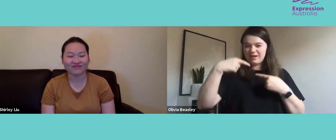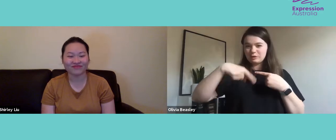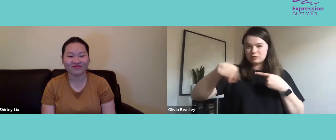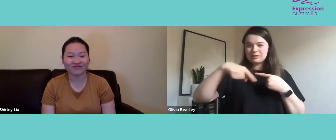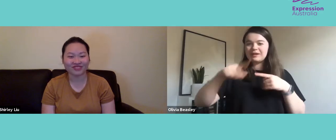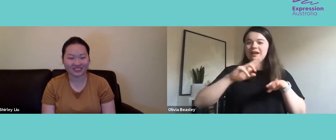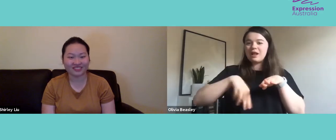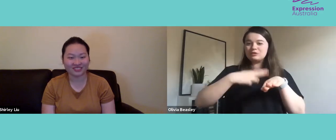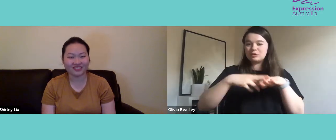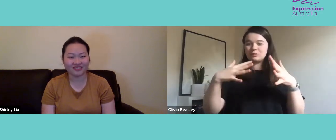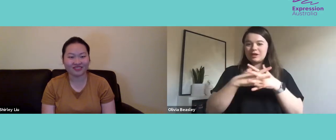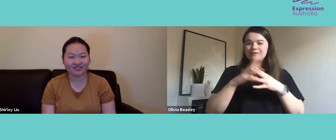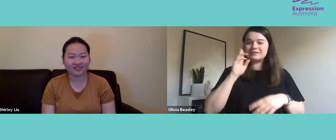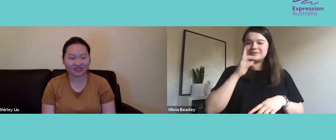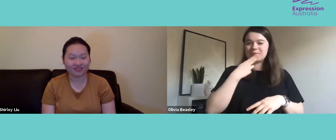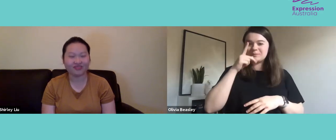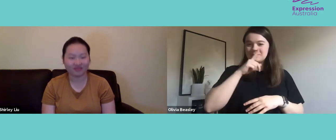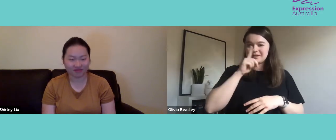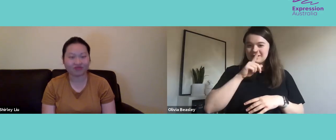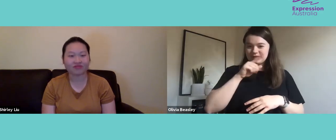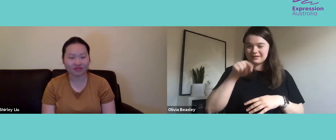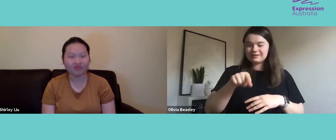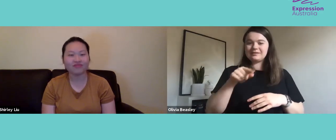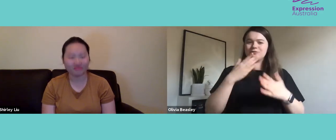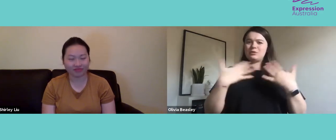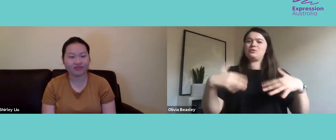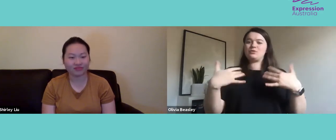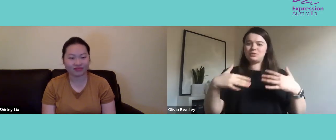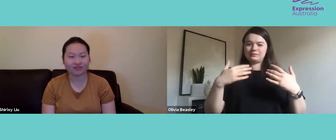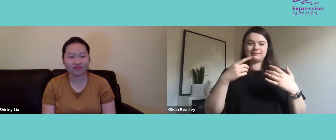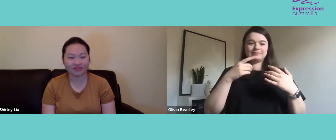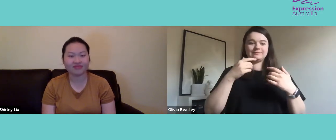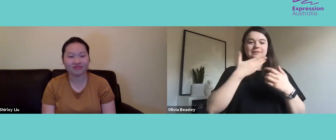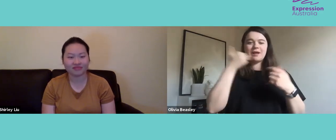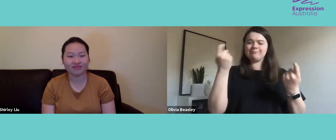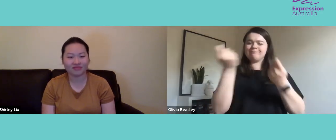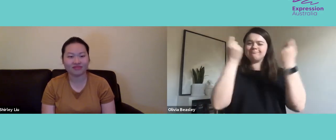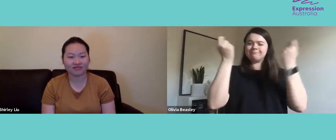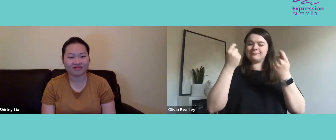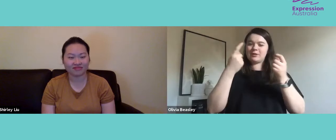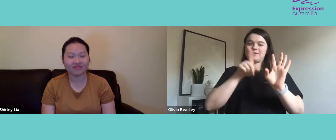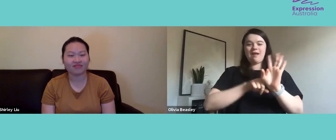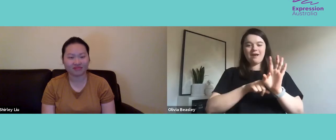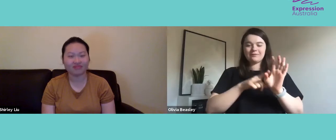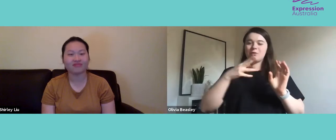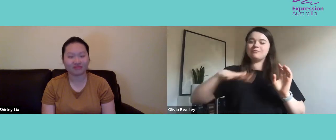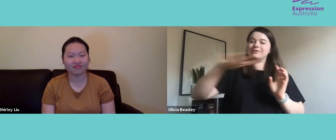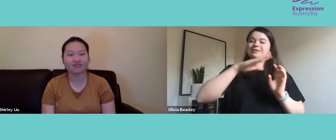it's National Week for Deaf People, which is a lovely time of you to celebrate the deaf